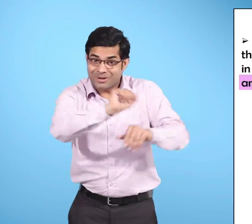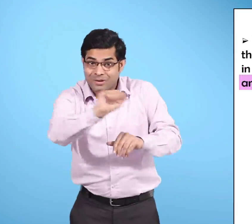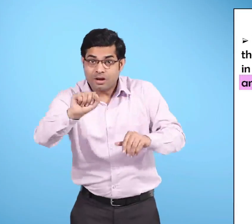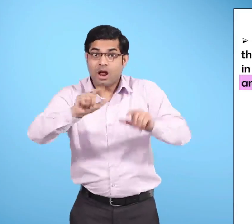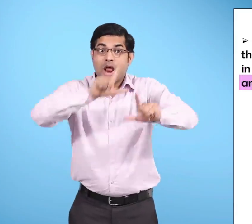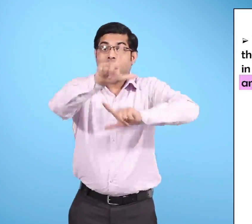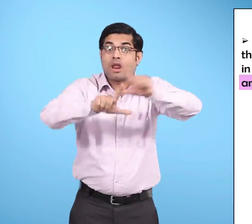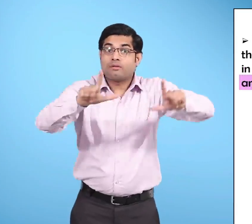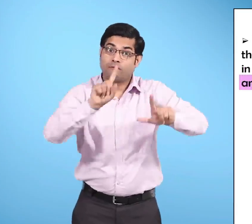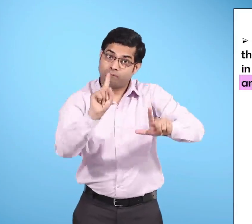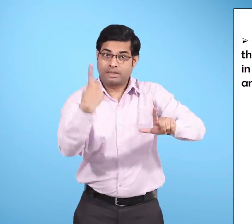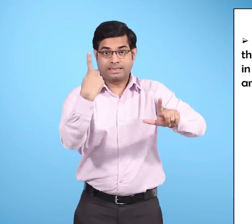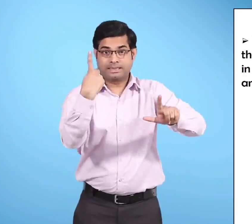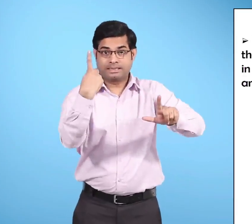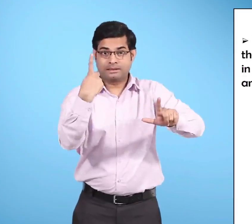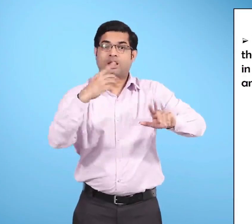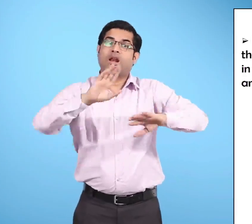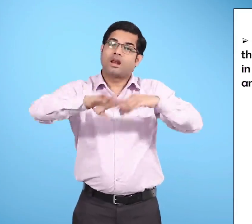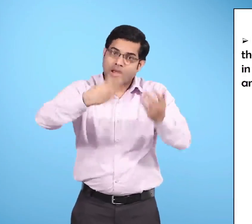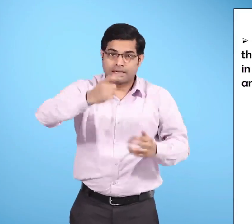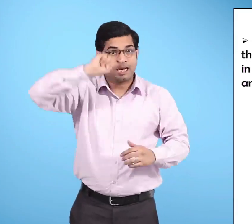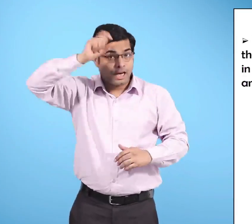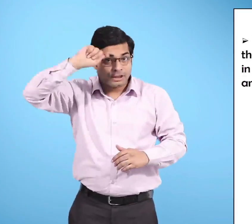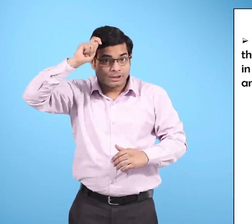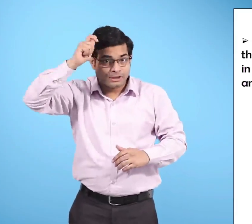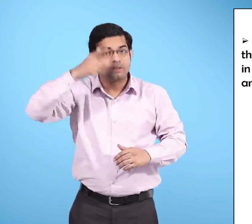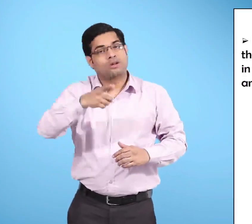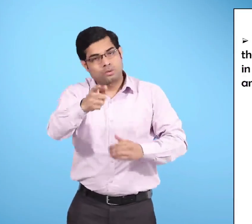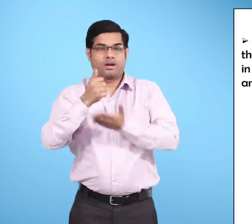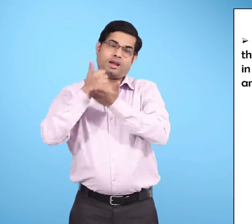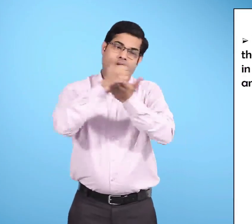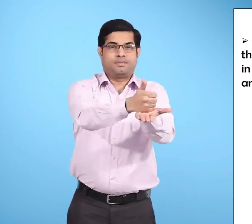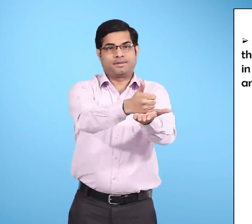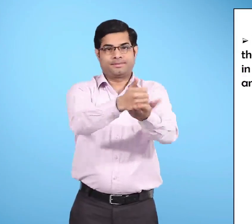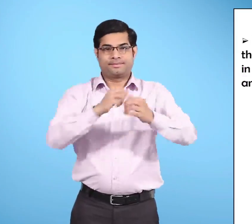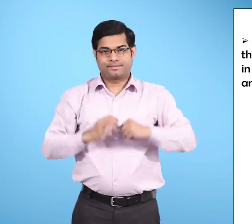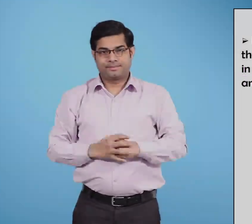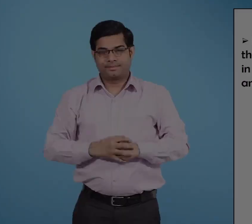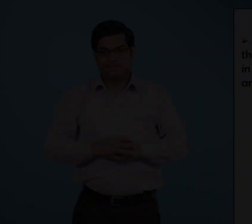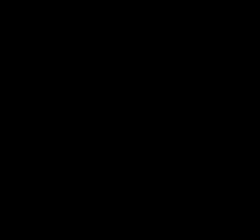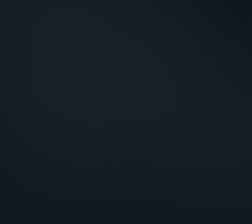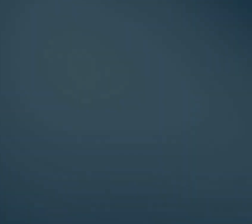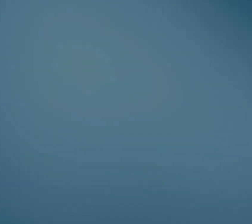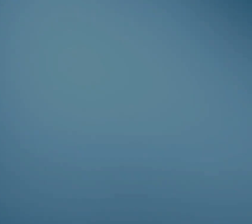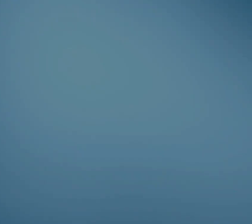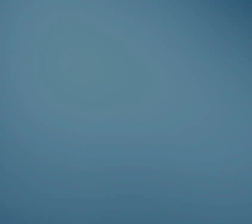then in English for If you